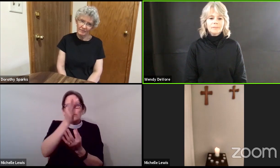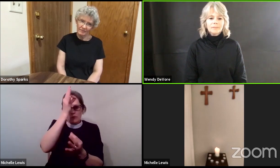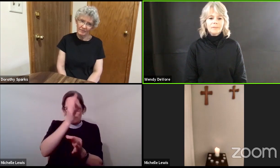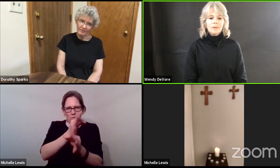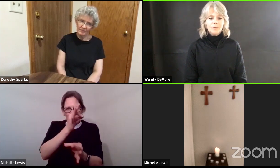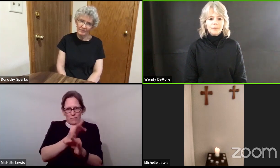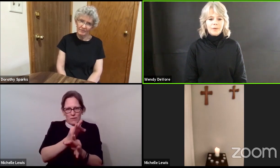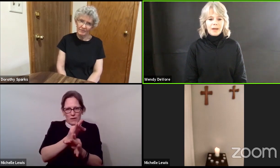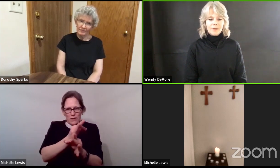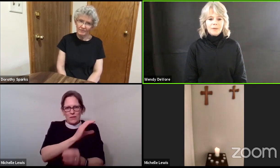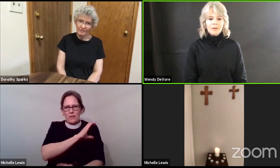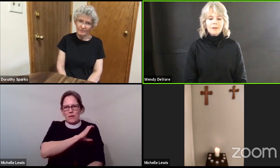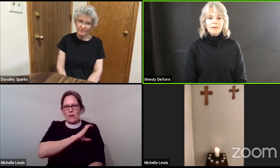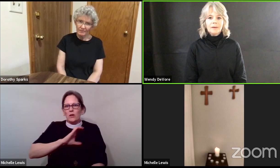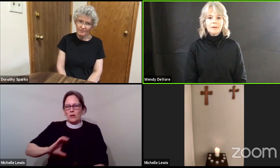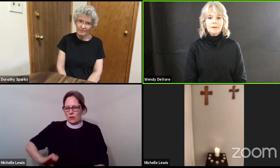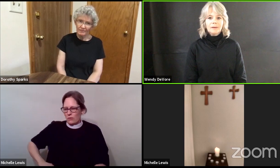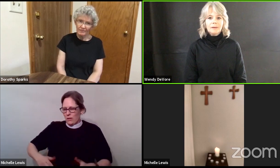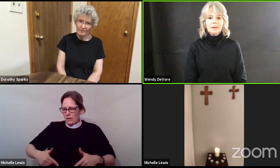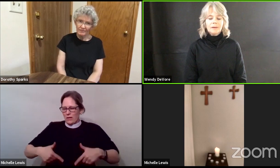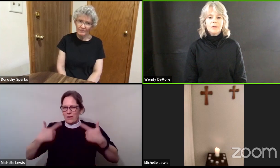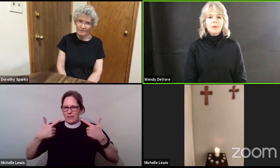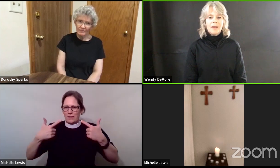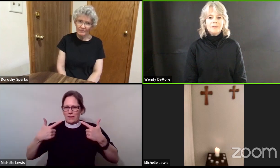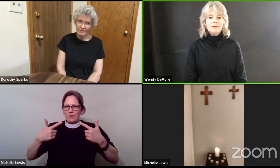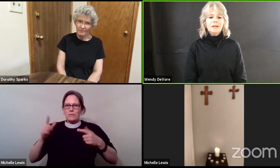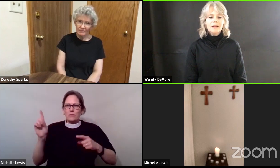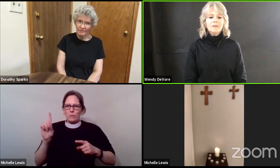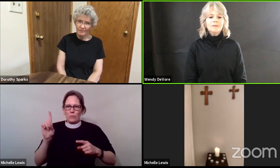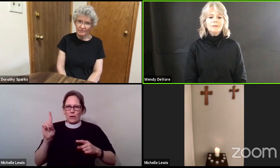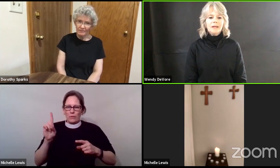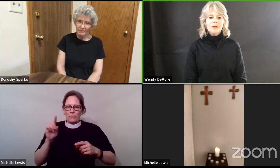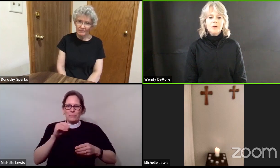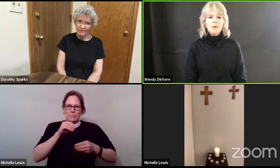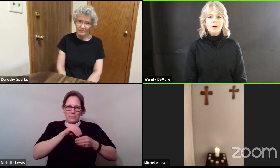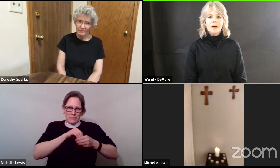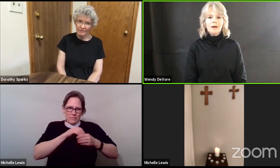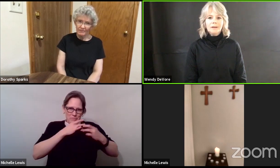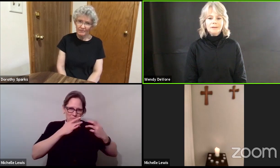Through faith, Christ lives in your hearts.